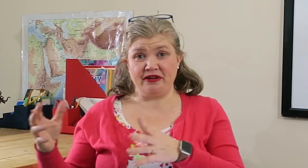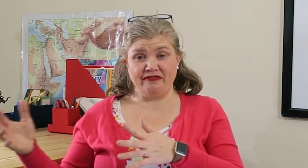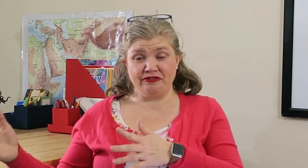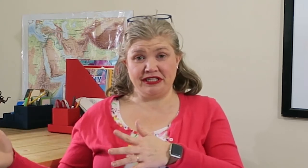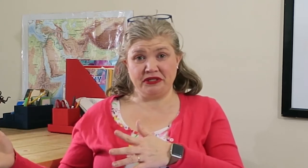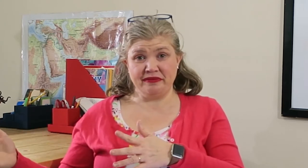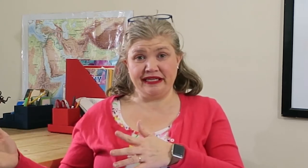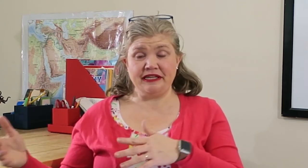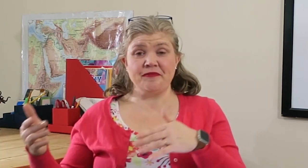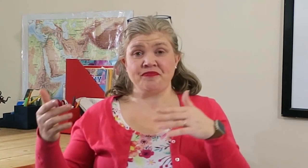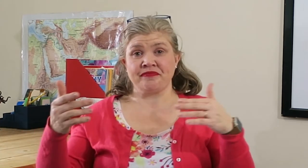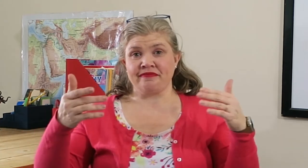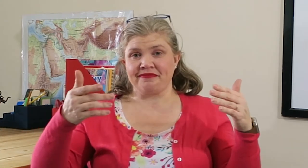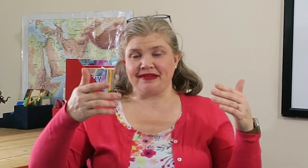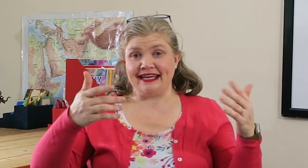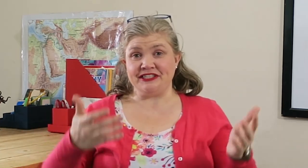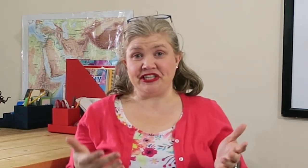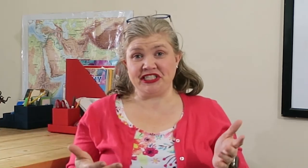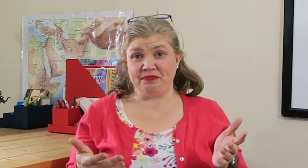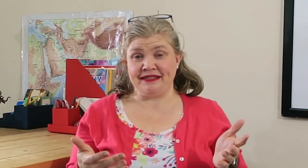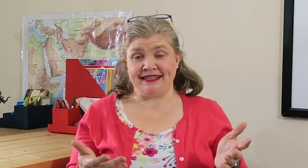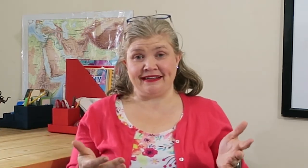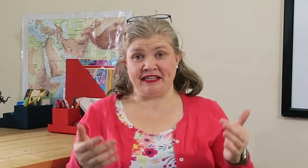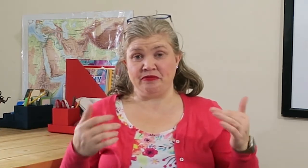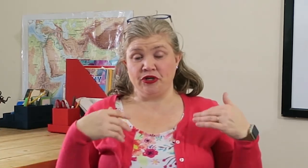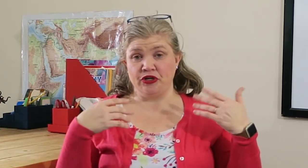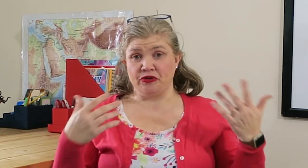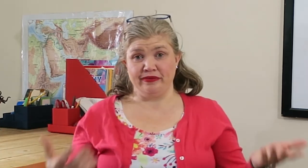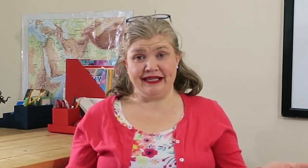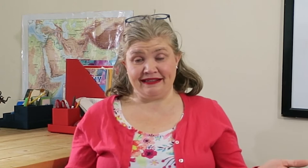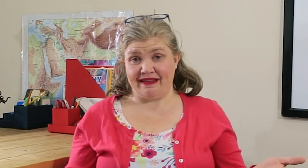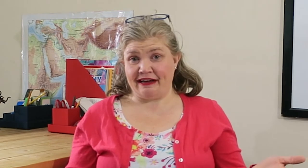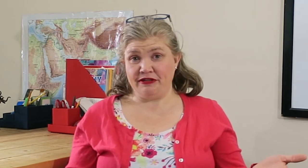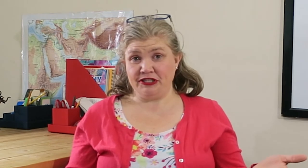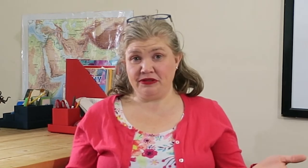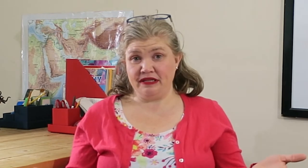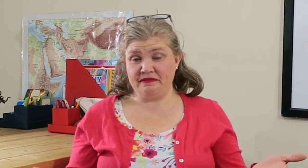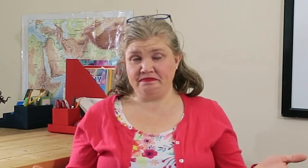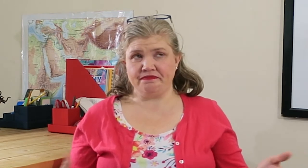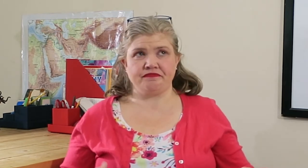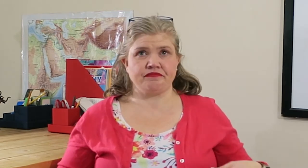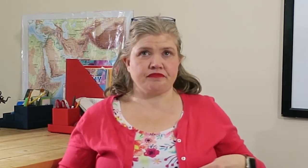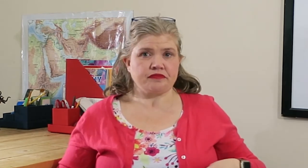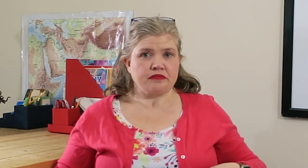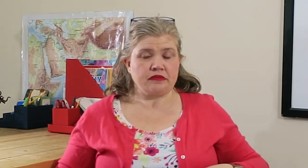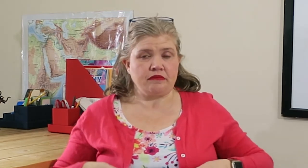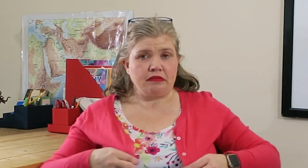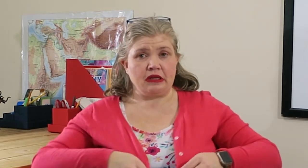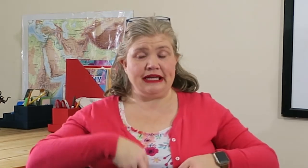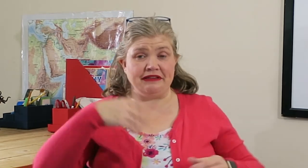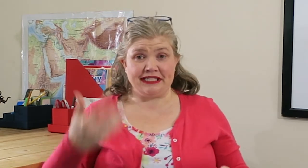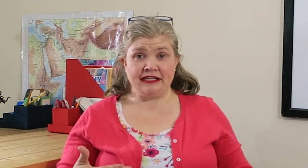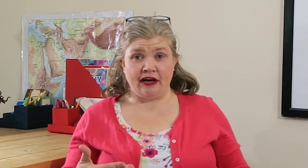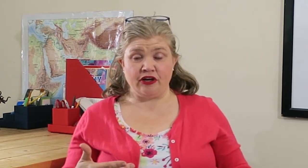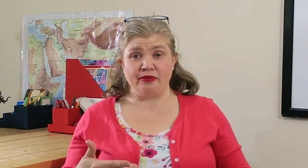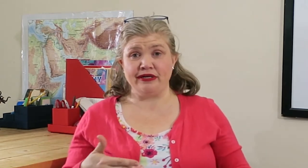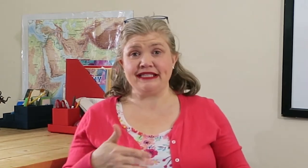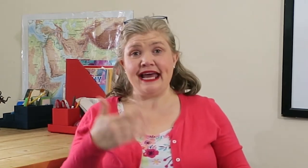of learning to read and just spend time reading aloud to them and listen to audiobooks.